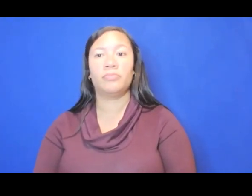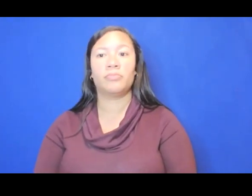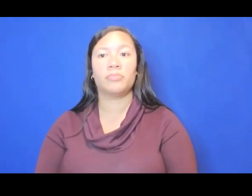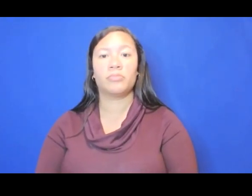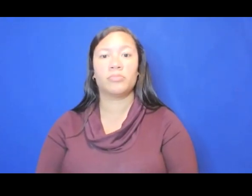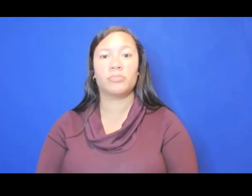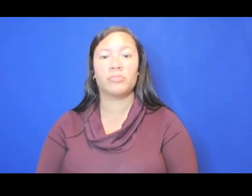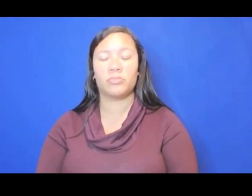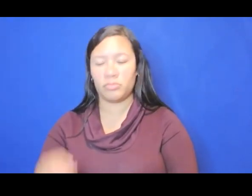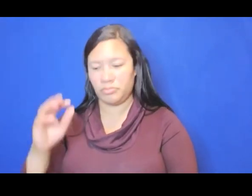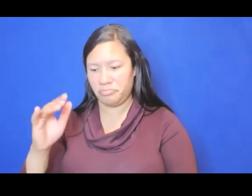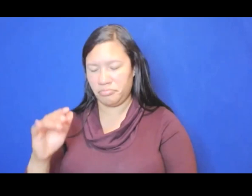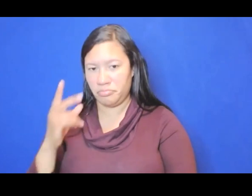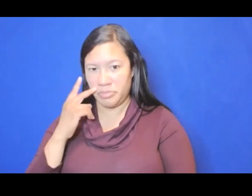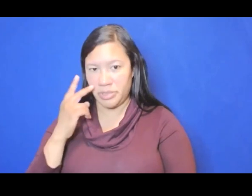Let's see.